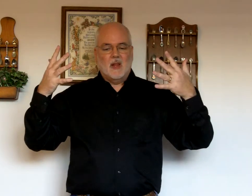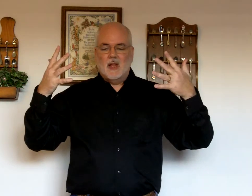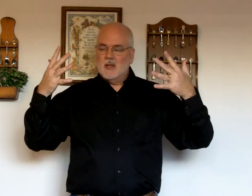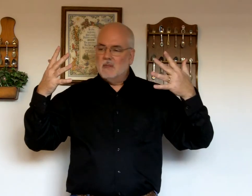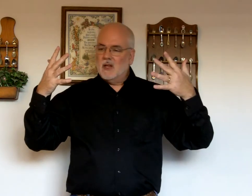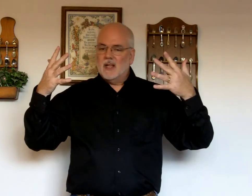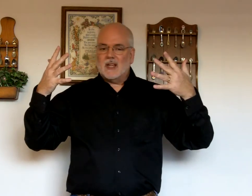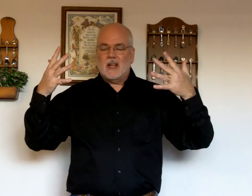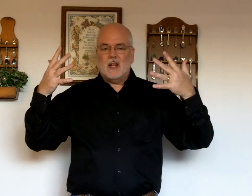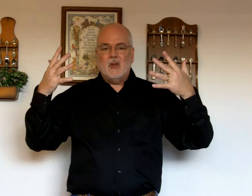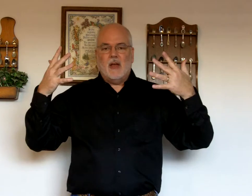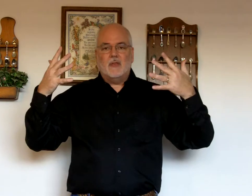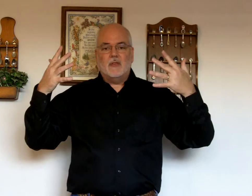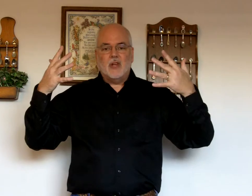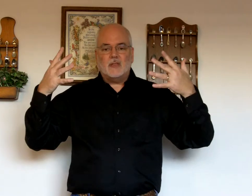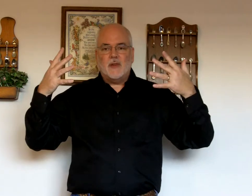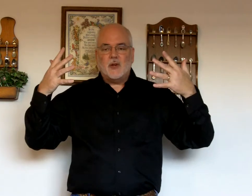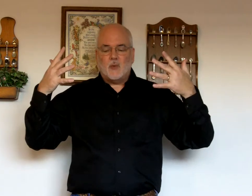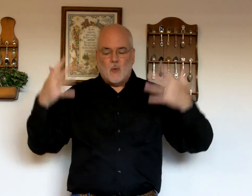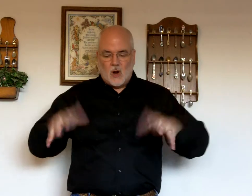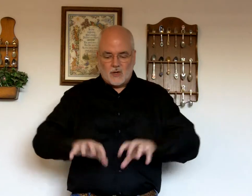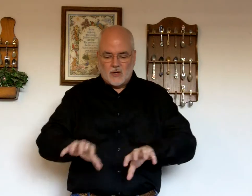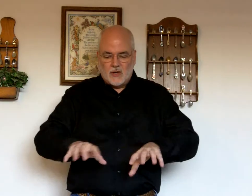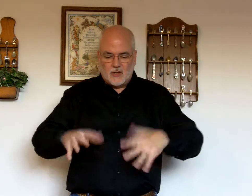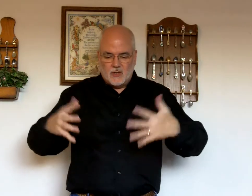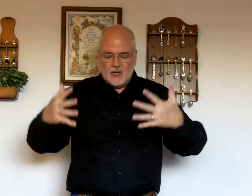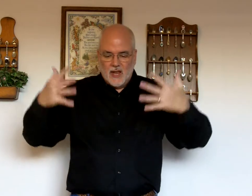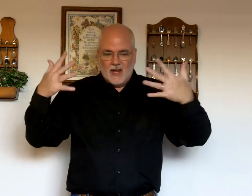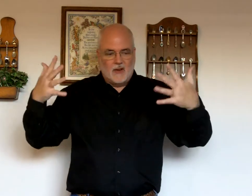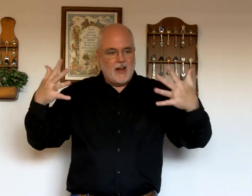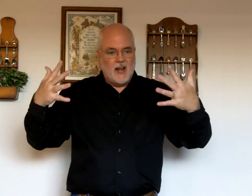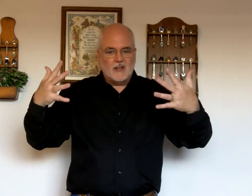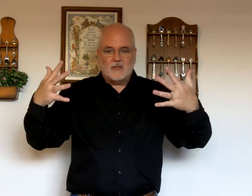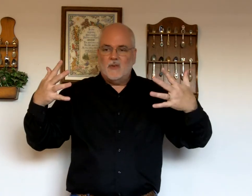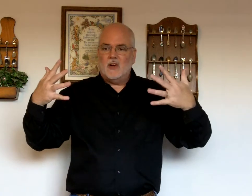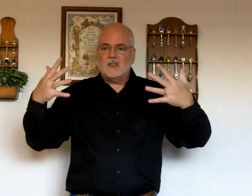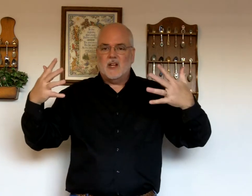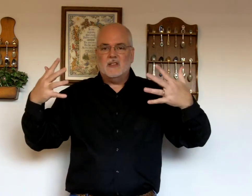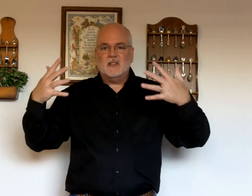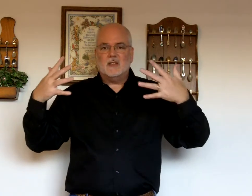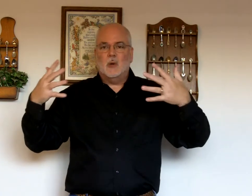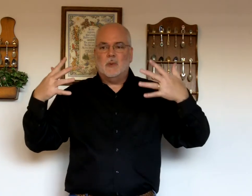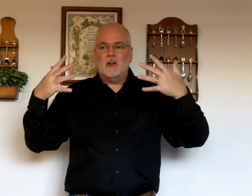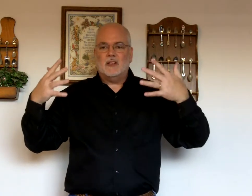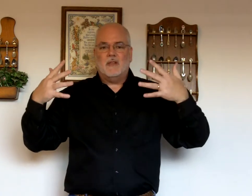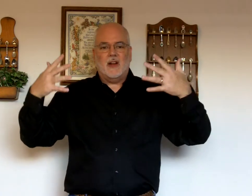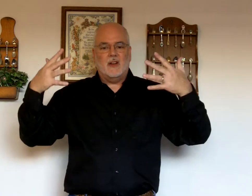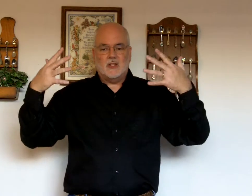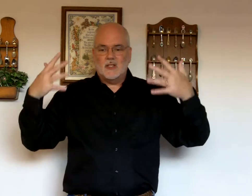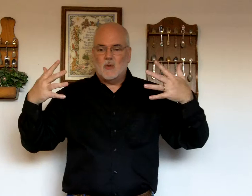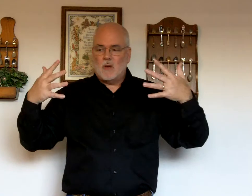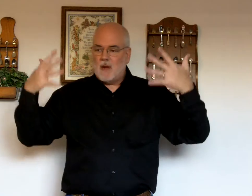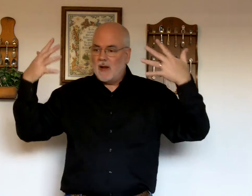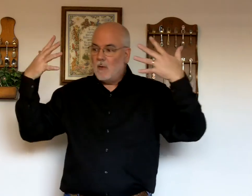But it's like you have just finished washing the dishes, your hands are full of suds and soap and stuff, and your sister walks by you.